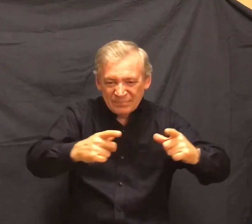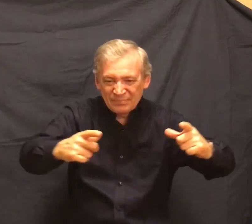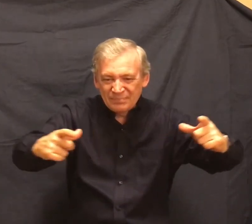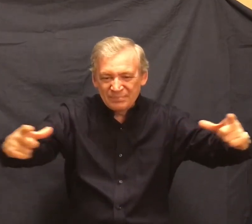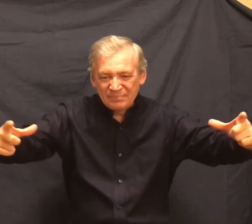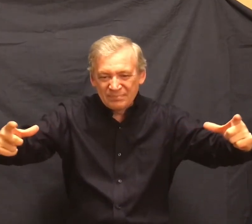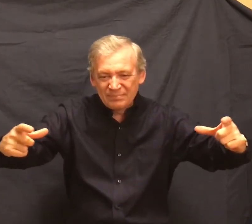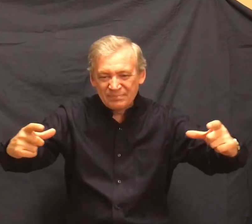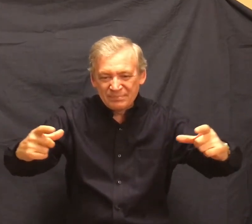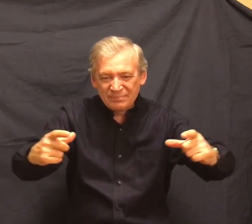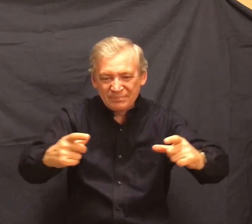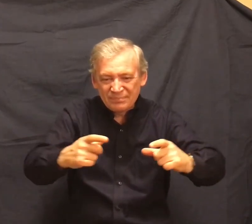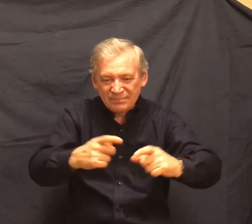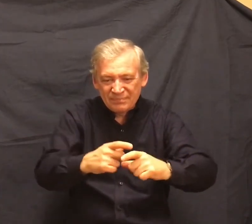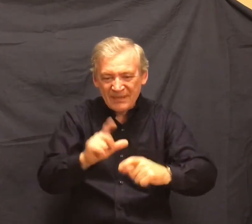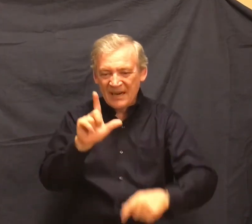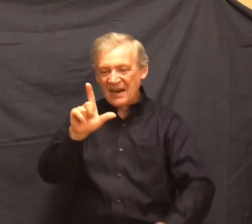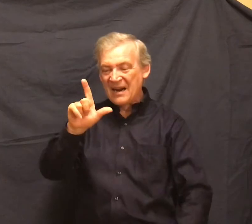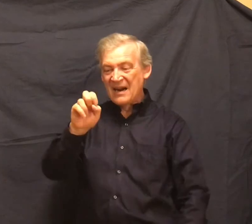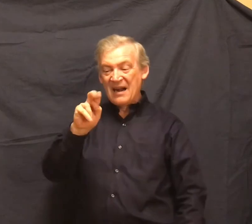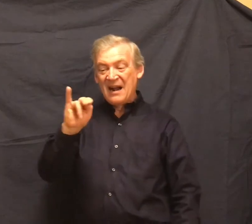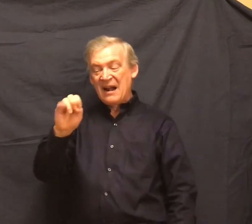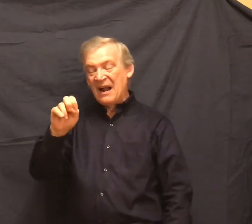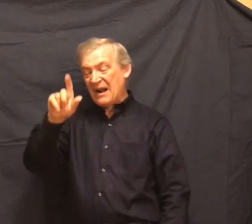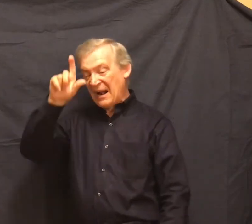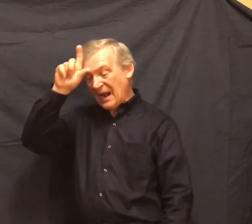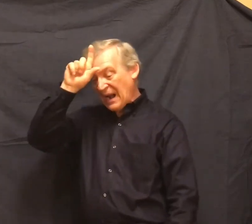Lenny watched them go. Look, George, look what I done!